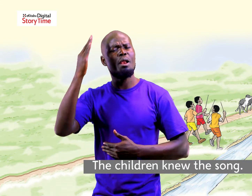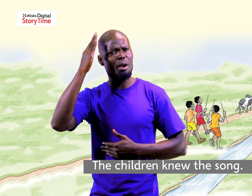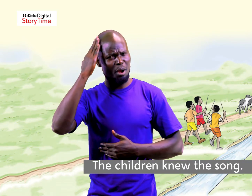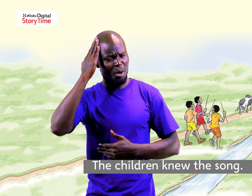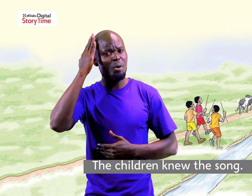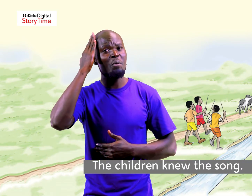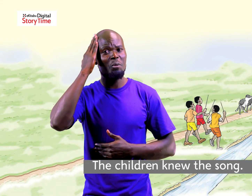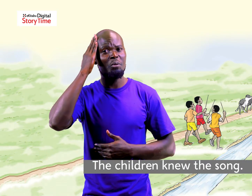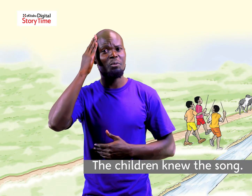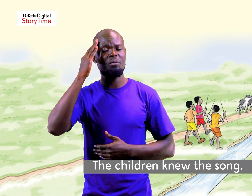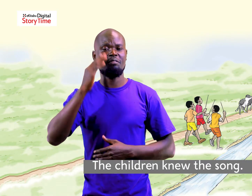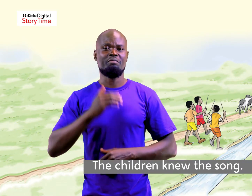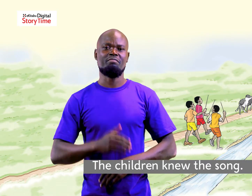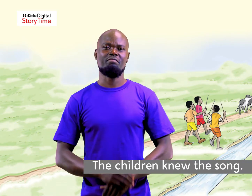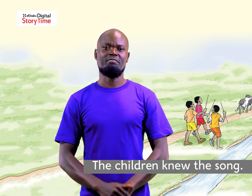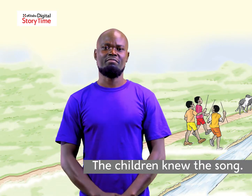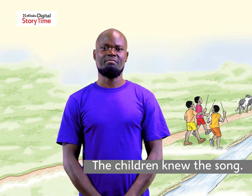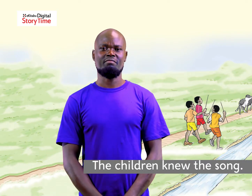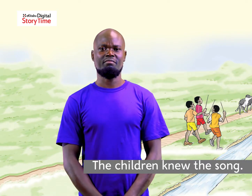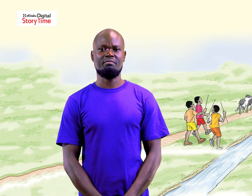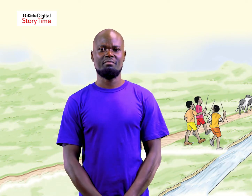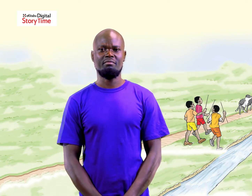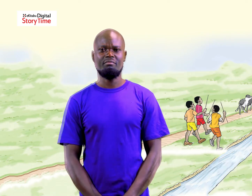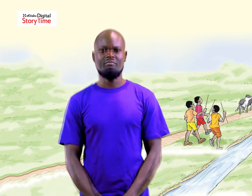the children knew the song